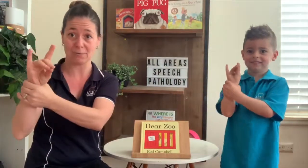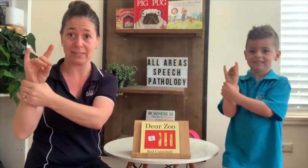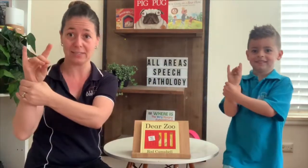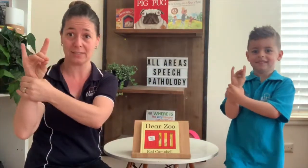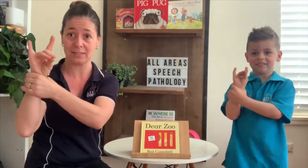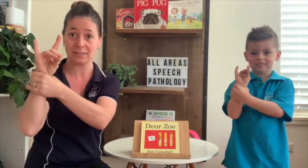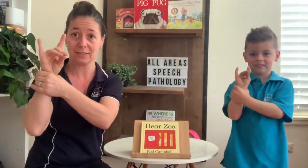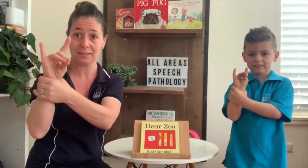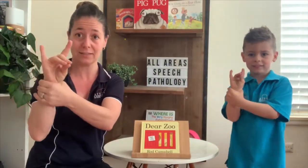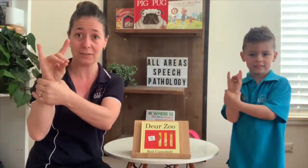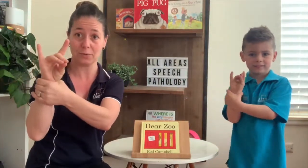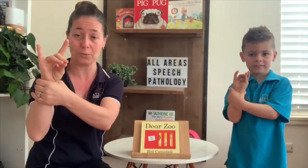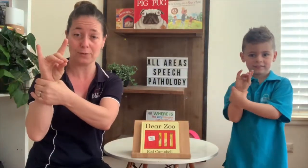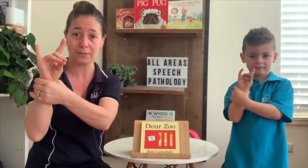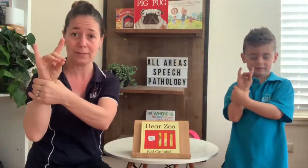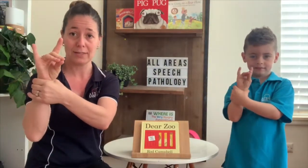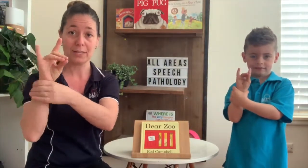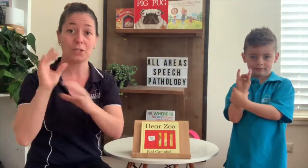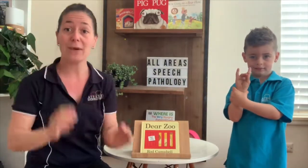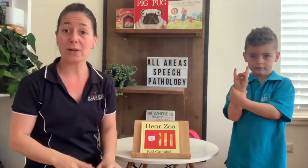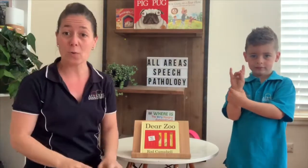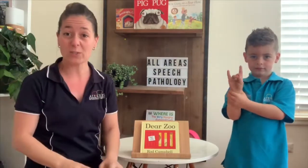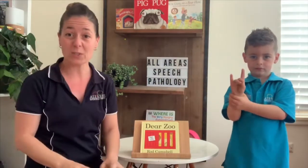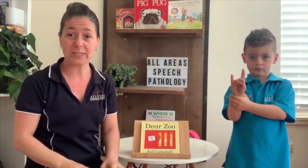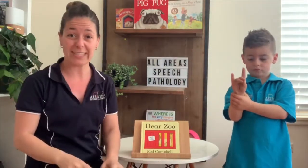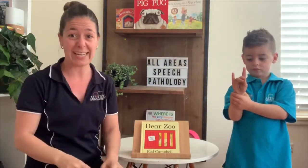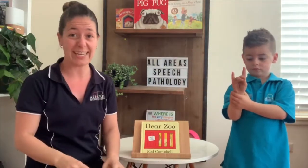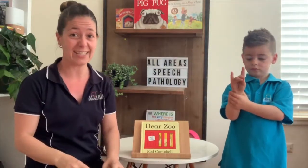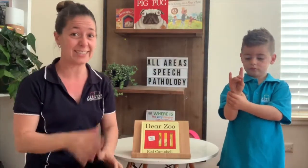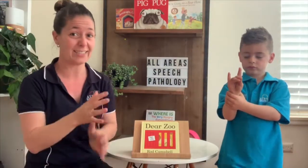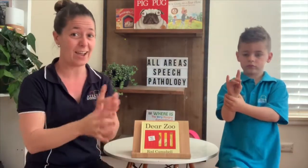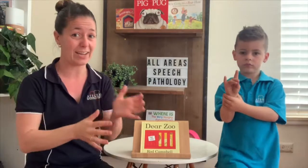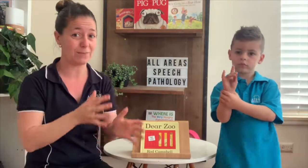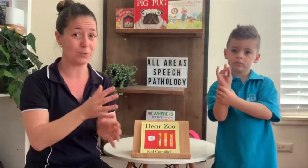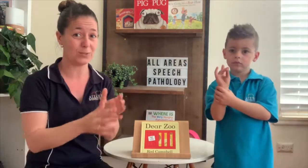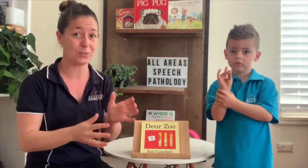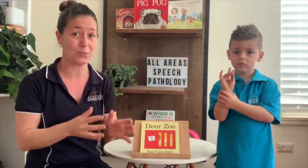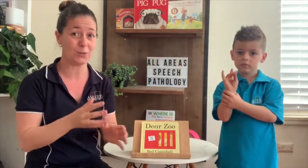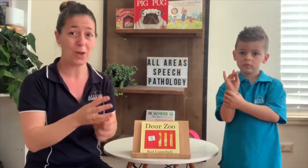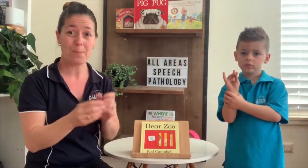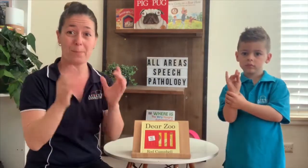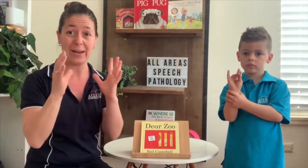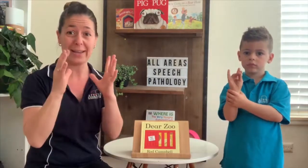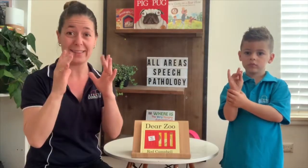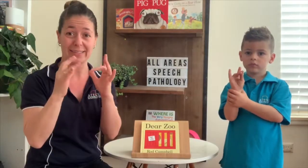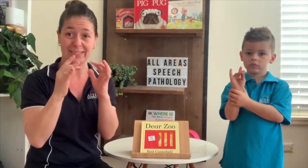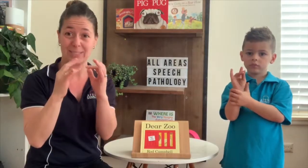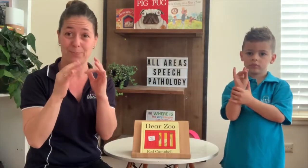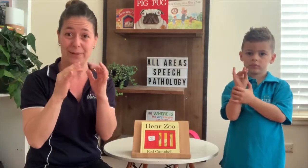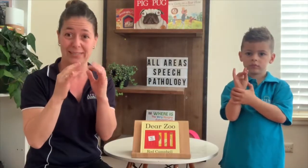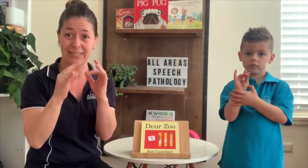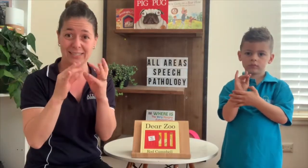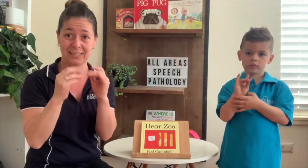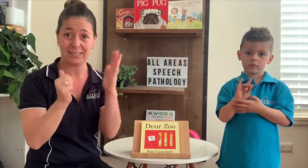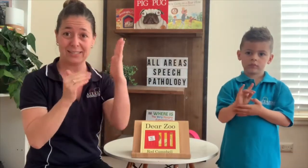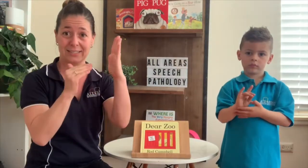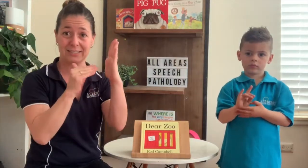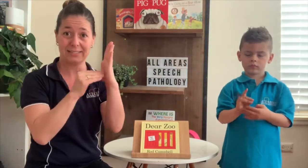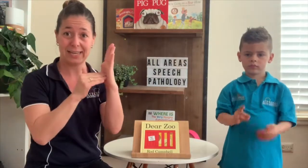wrist. Zoo. You might also see the sign for Zoo by the spelling Z